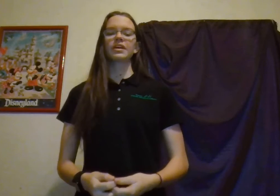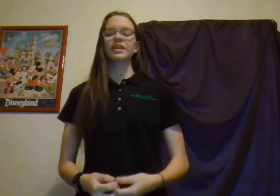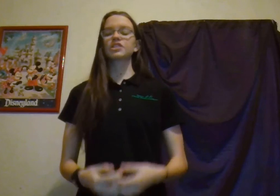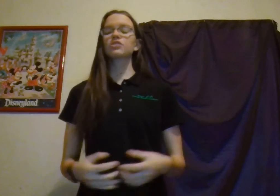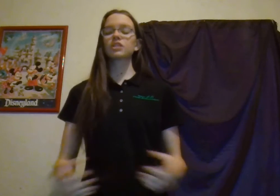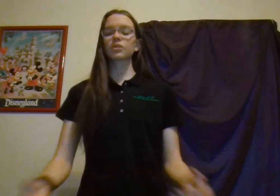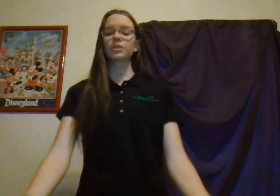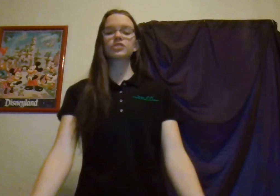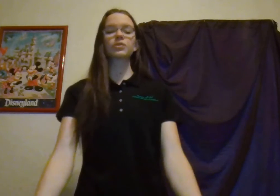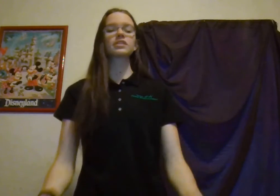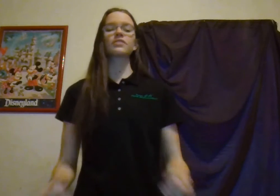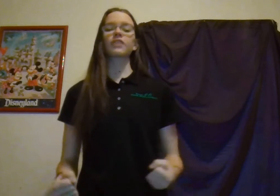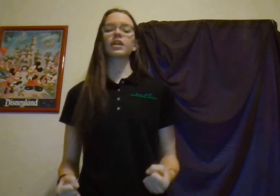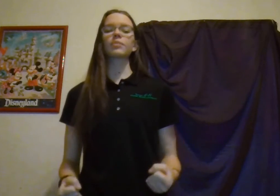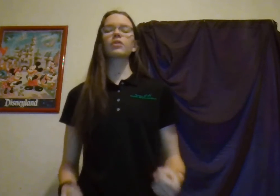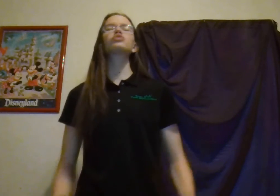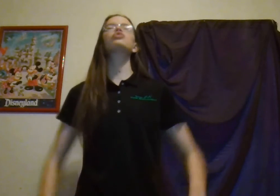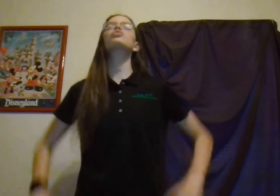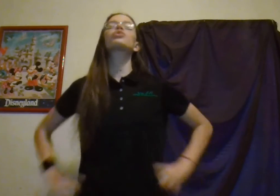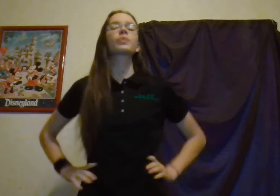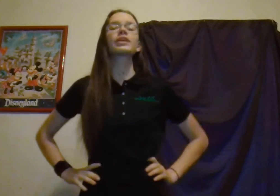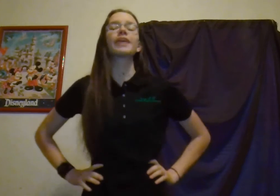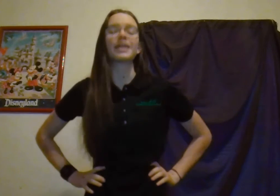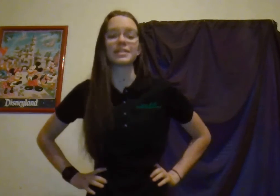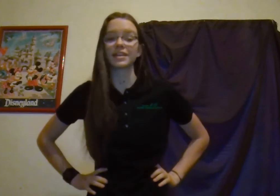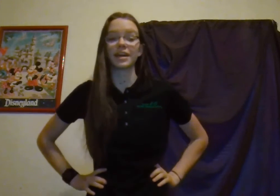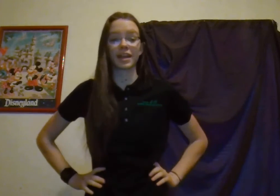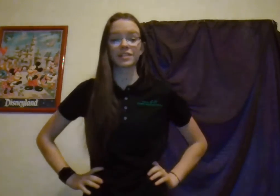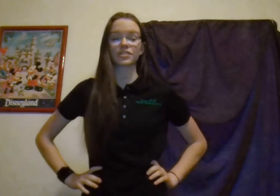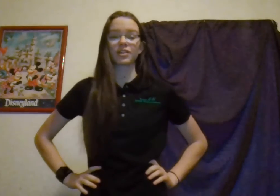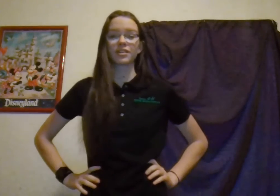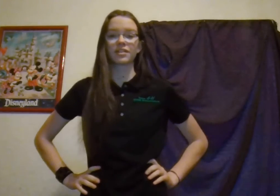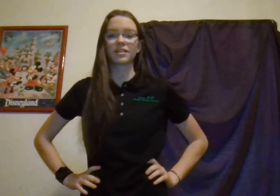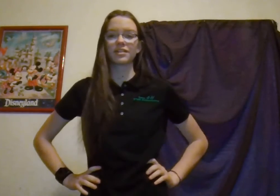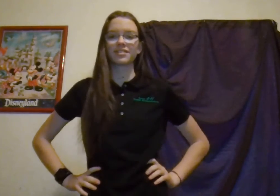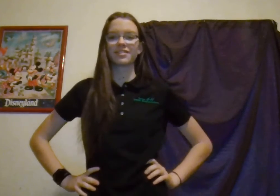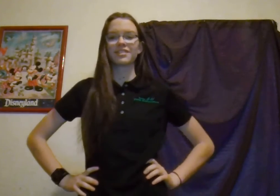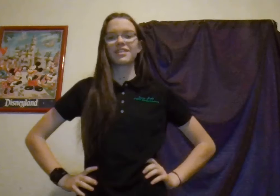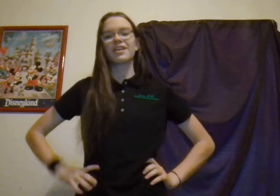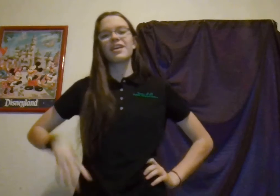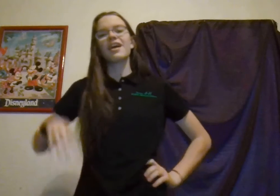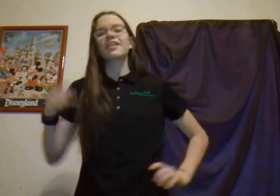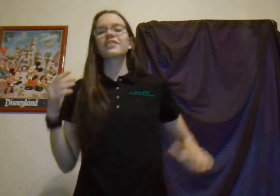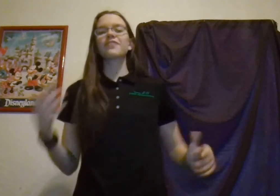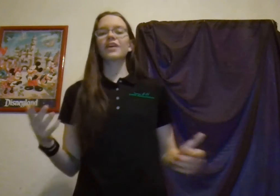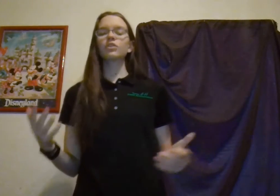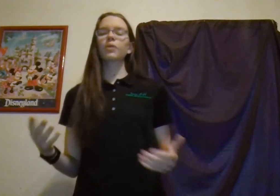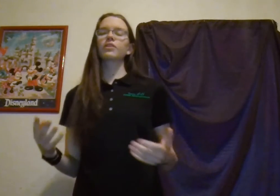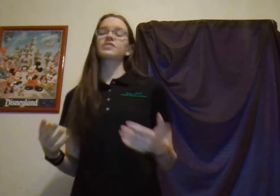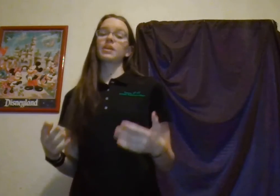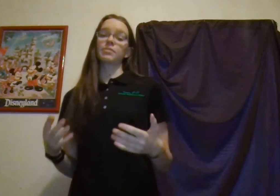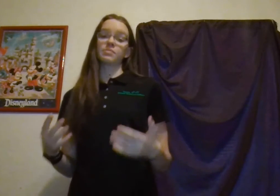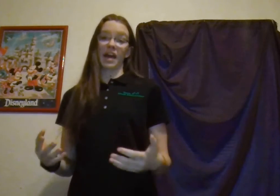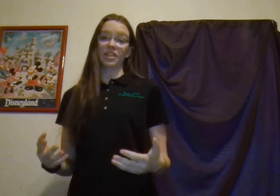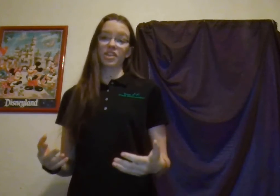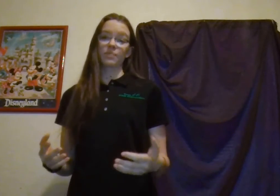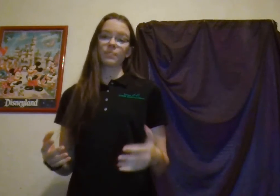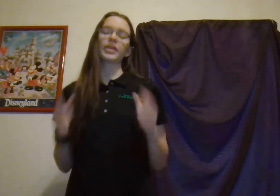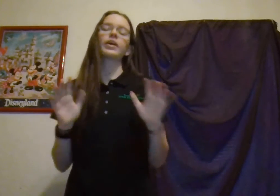It's using the resources available to create an answer. The final part of STEM is math. Now